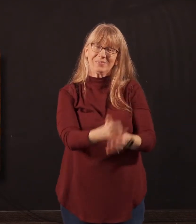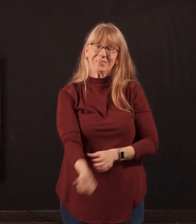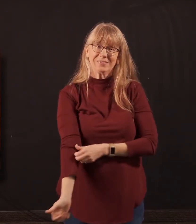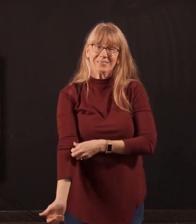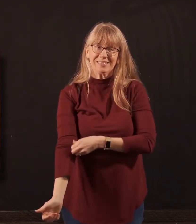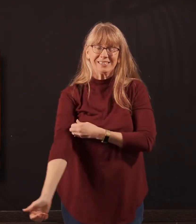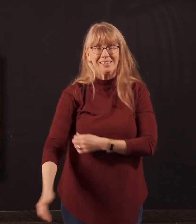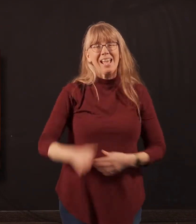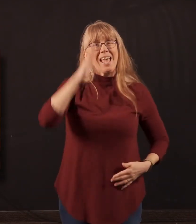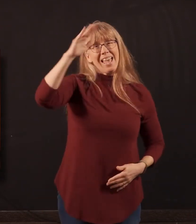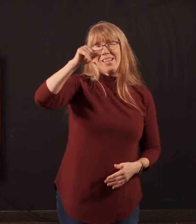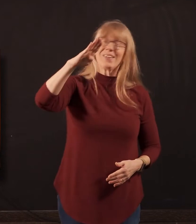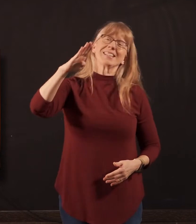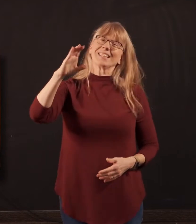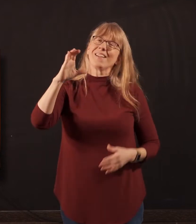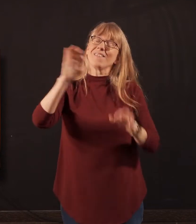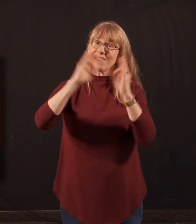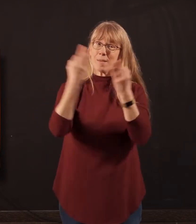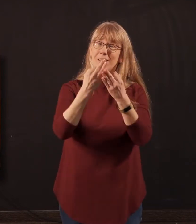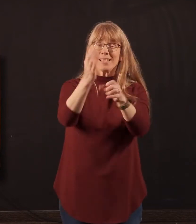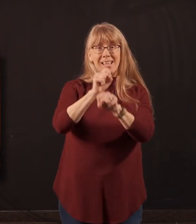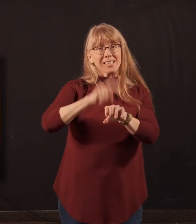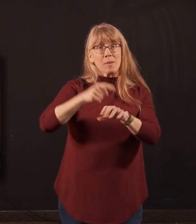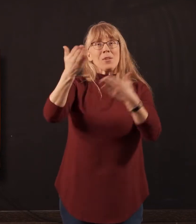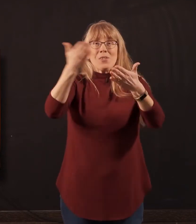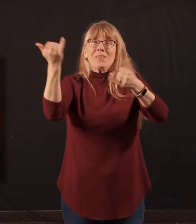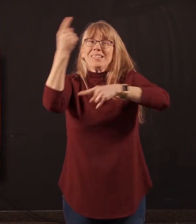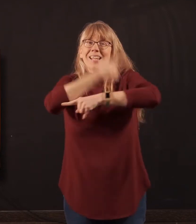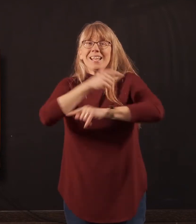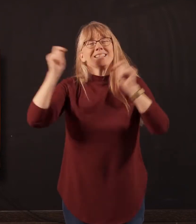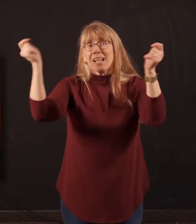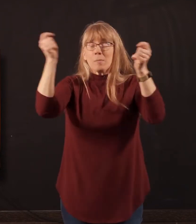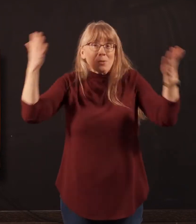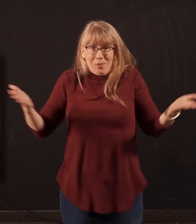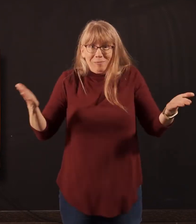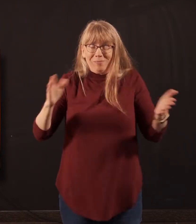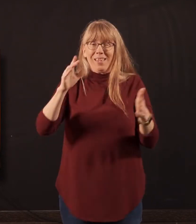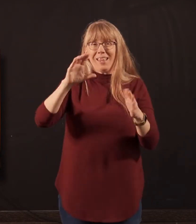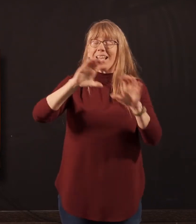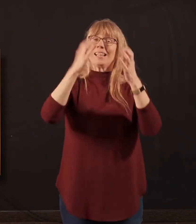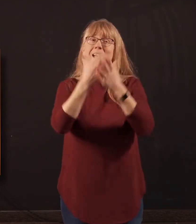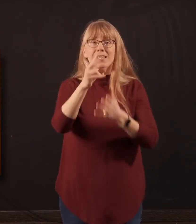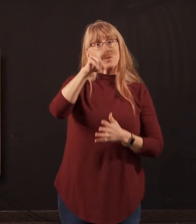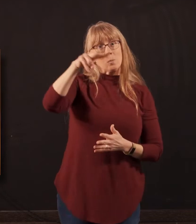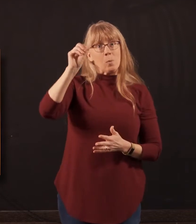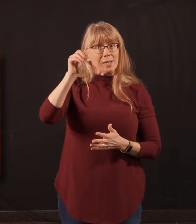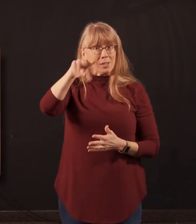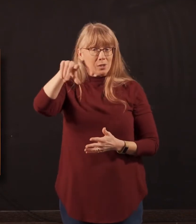Hey, Graceland family. We're going to take some time in our service today to celebrate the class of 2020. When we picked today's service